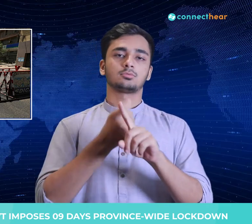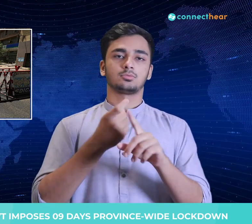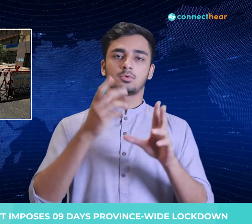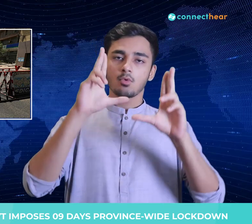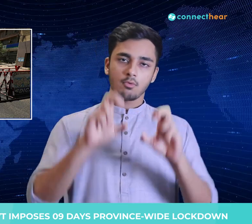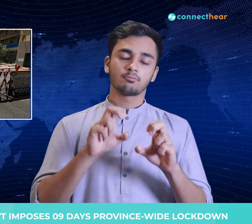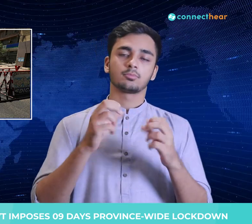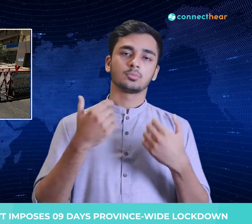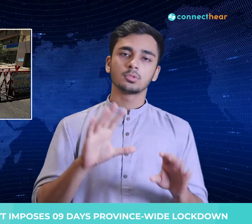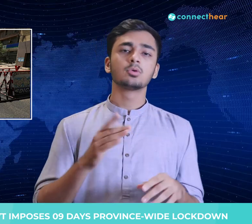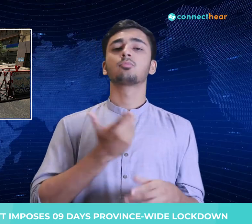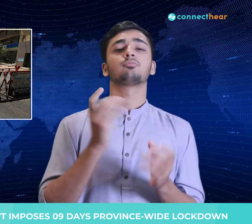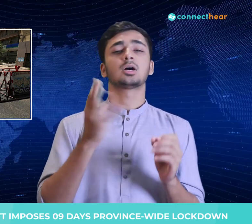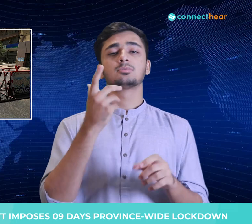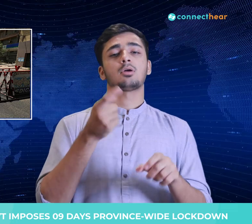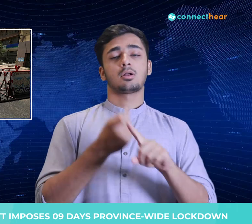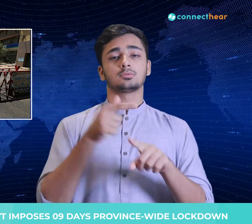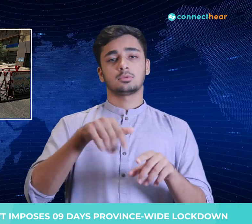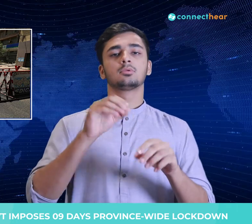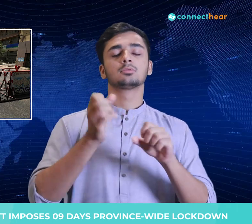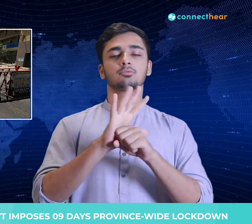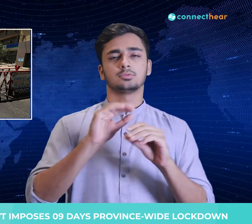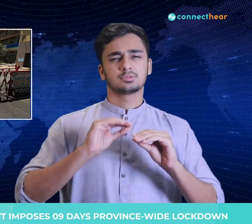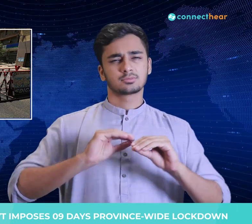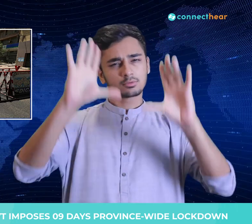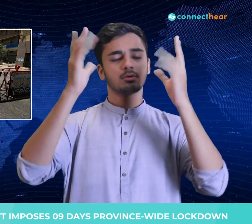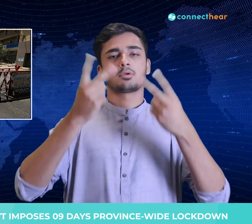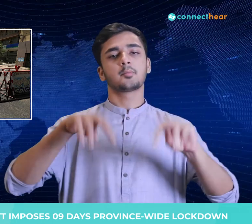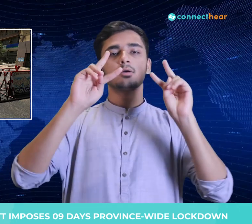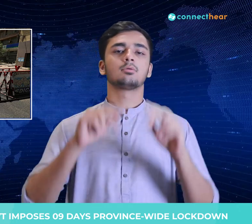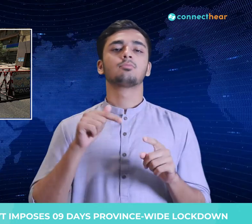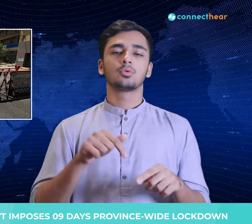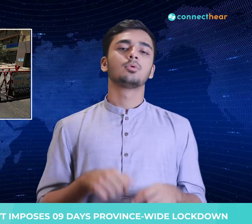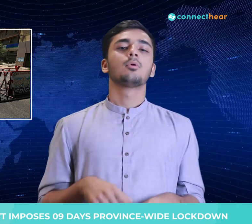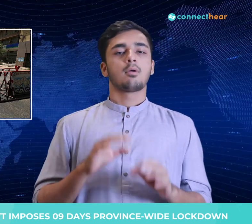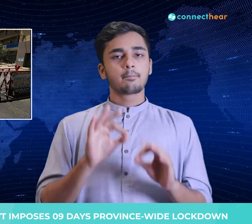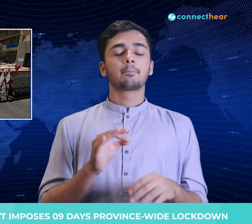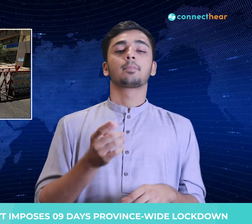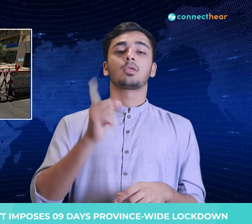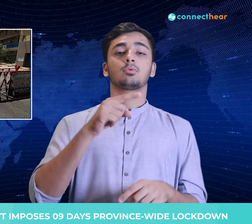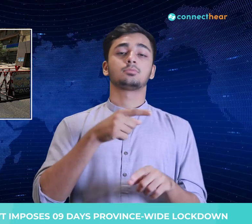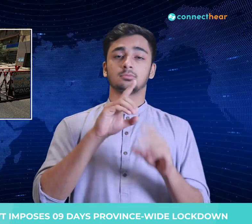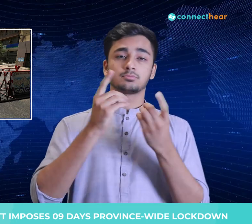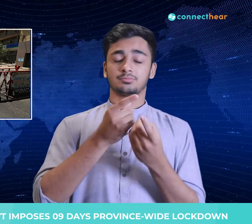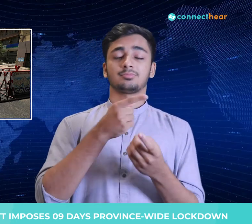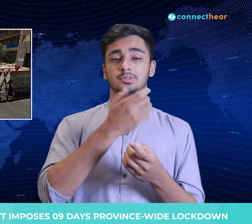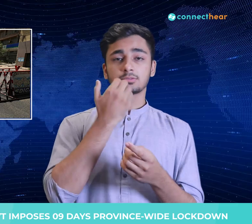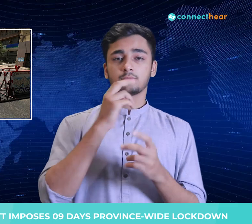advice to stem COVID spread in the metropolis, where the positivity ratio has reached 30%. It